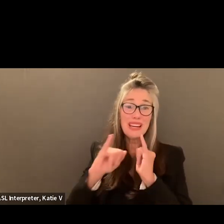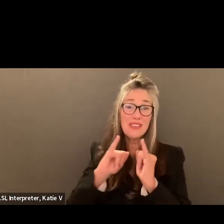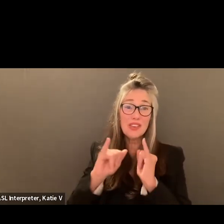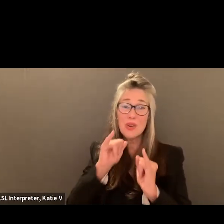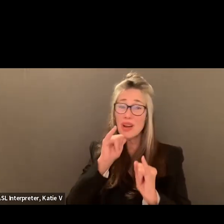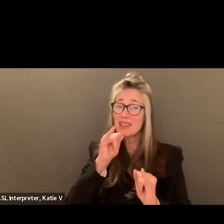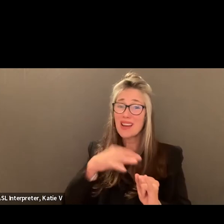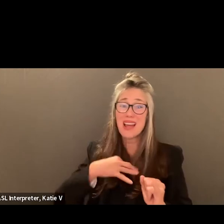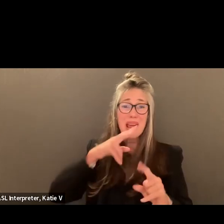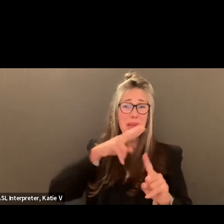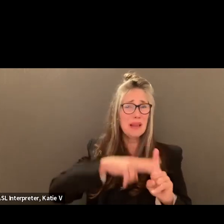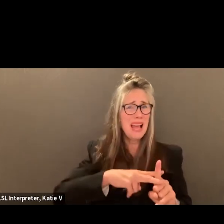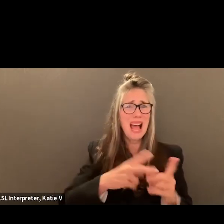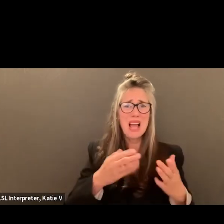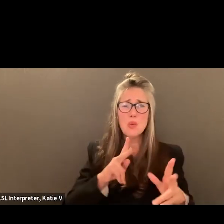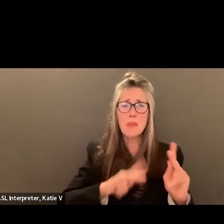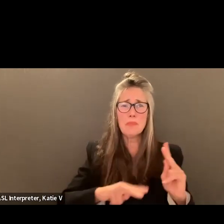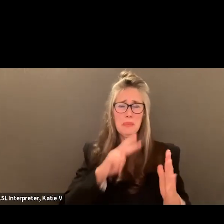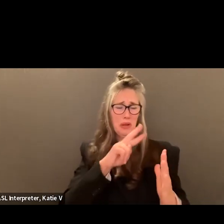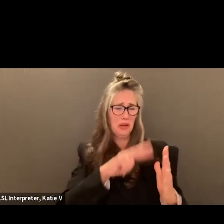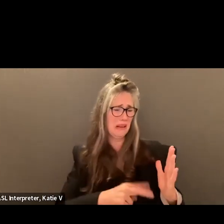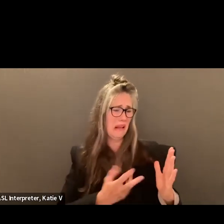want to discourage people from applying.